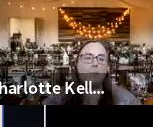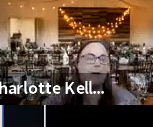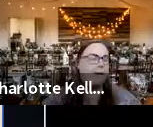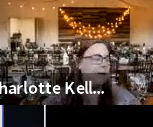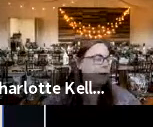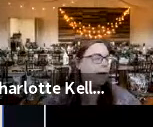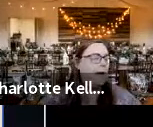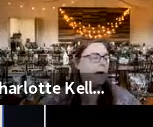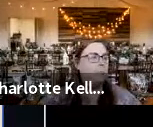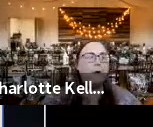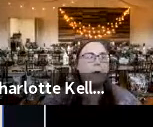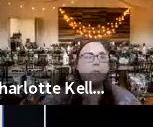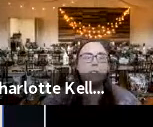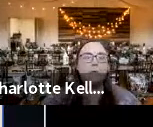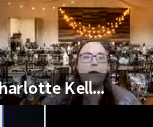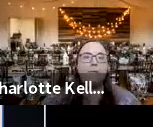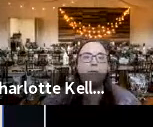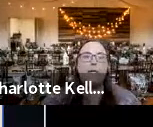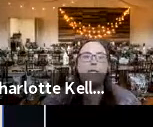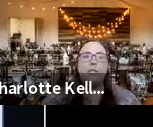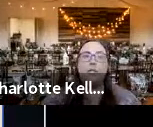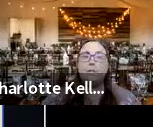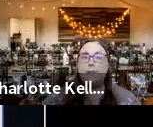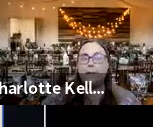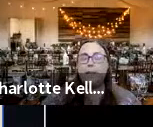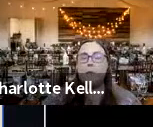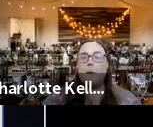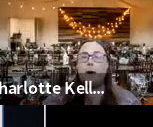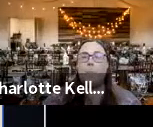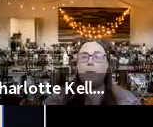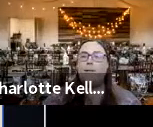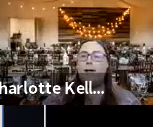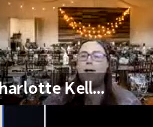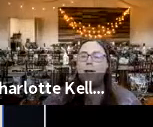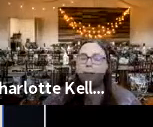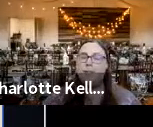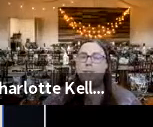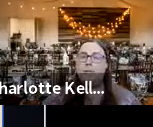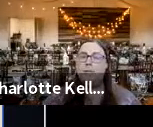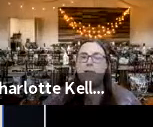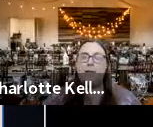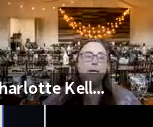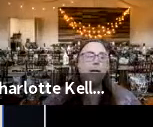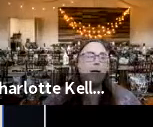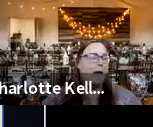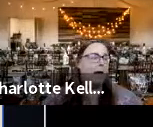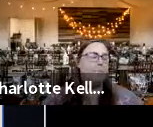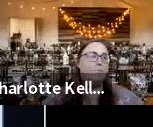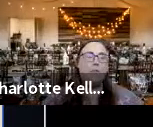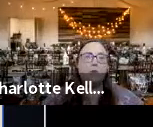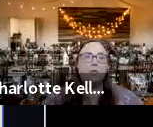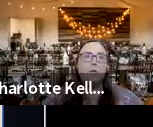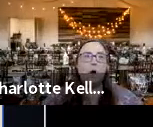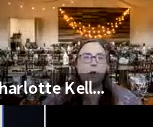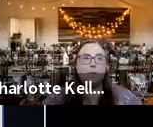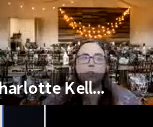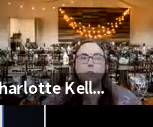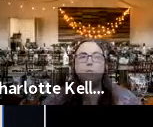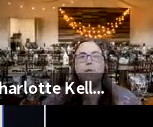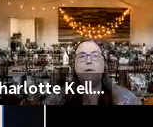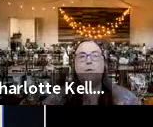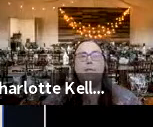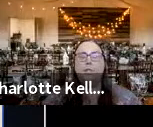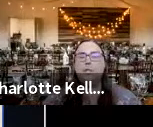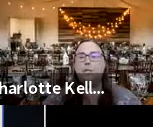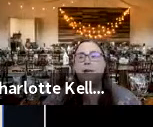the dds website we also have a survey that will pop up at the end of this meeting um for those of you on